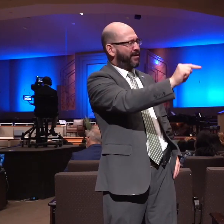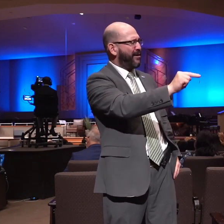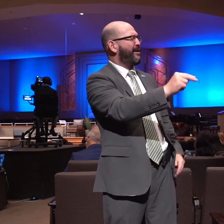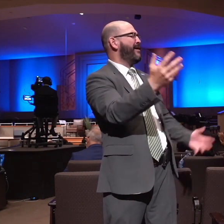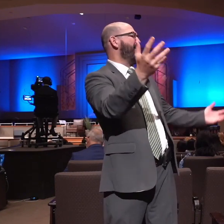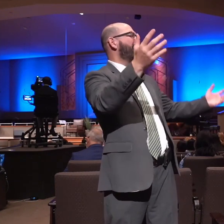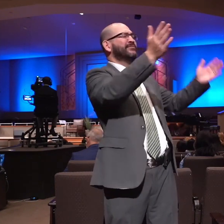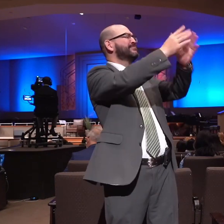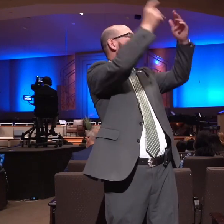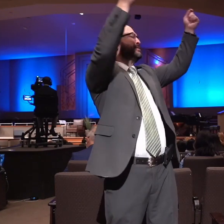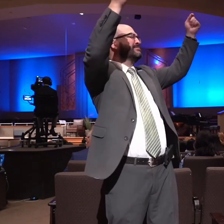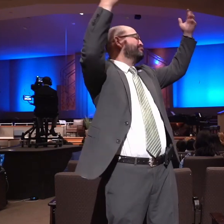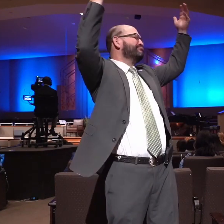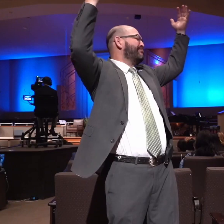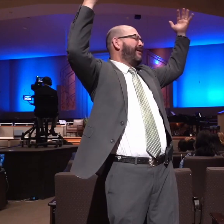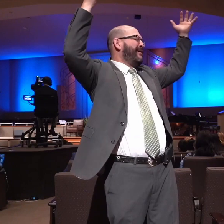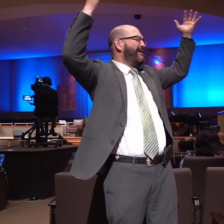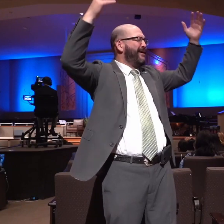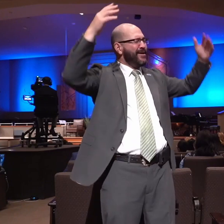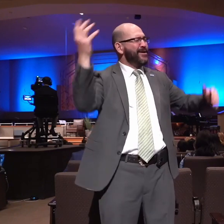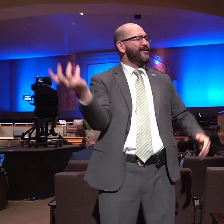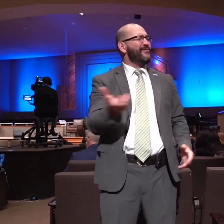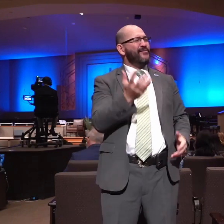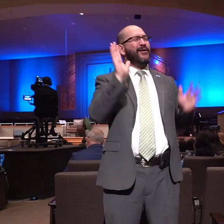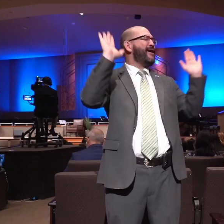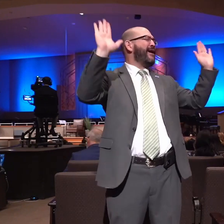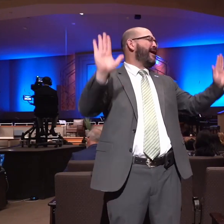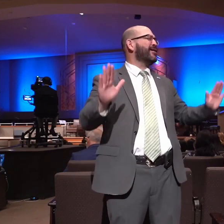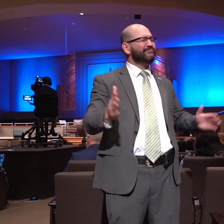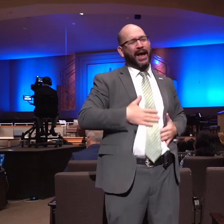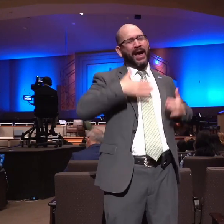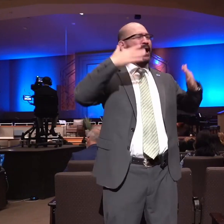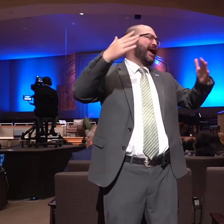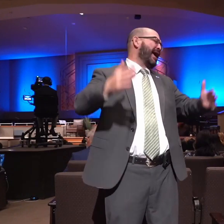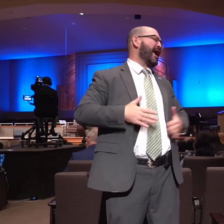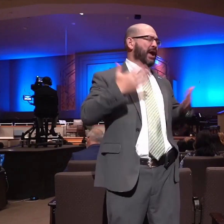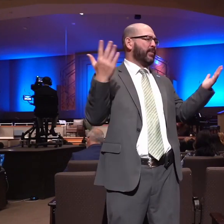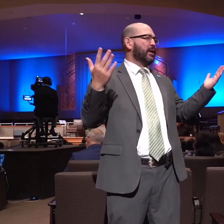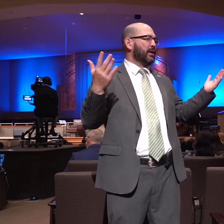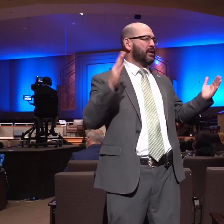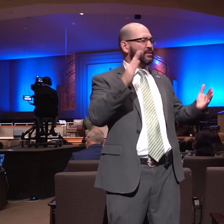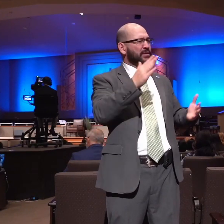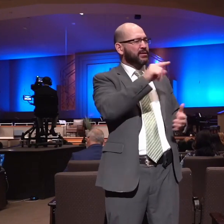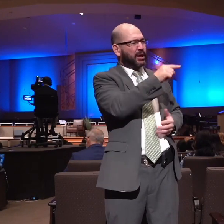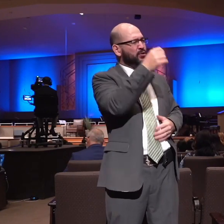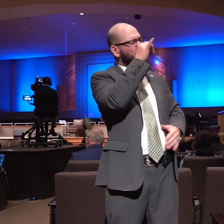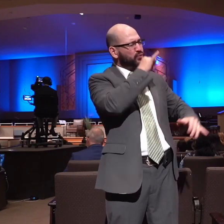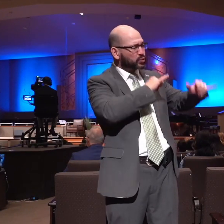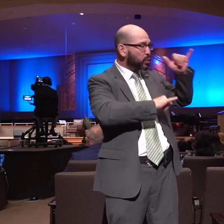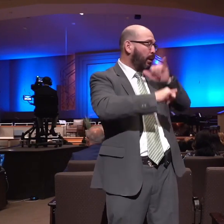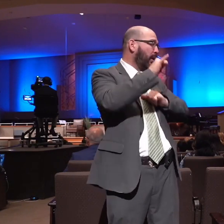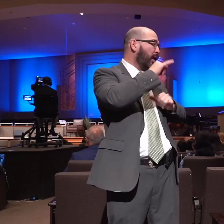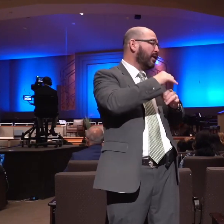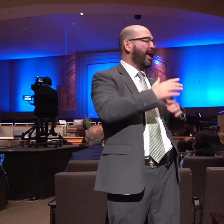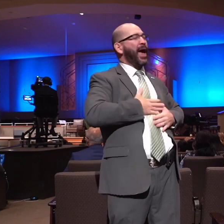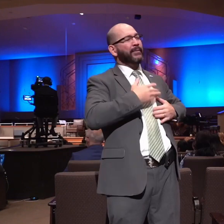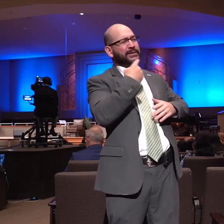destroyer of our country which slew many of us and came to pass when their hearts were merry that they said call for samson